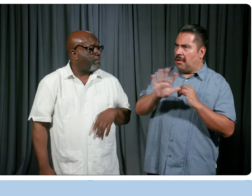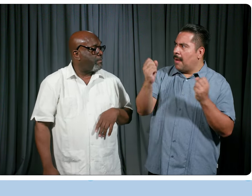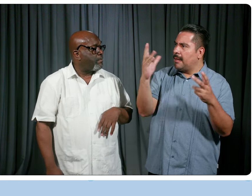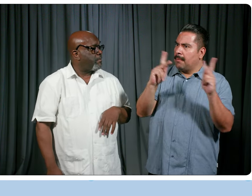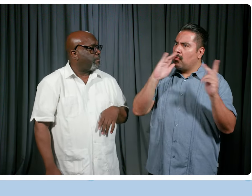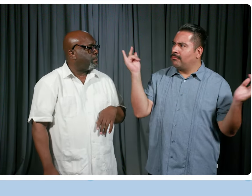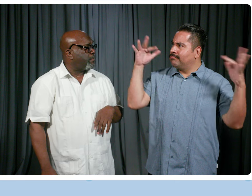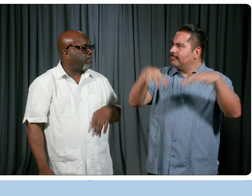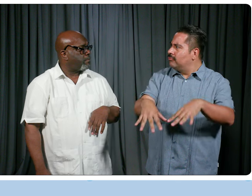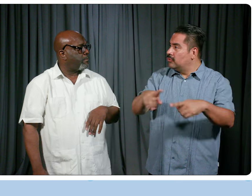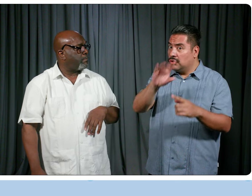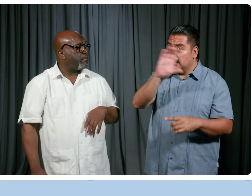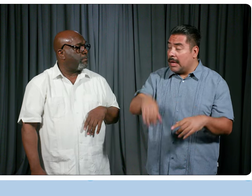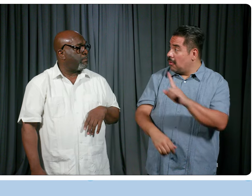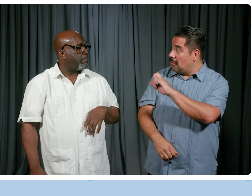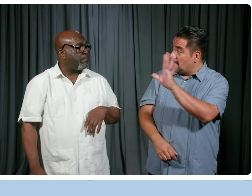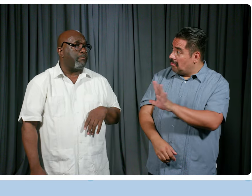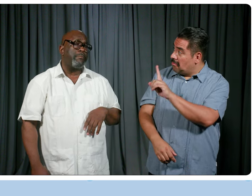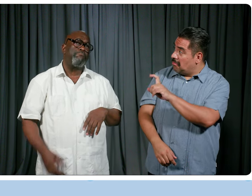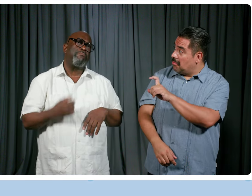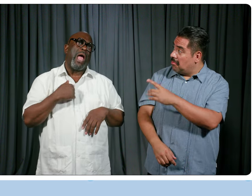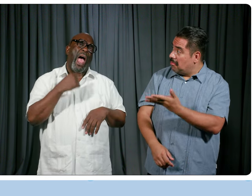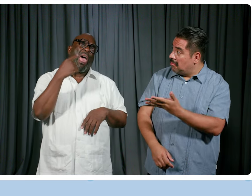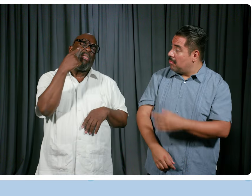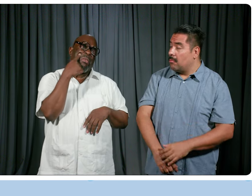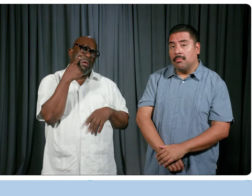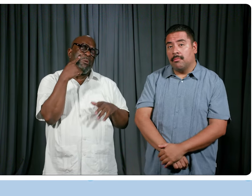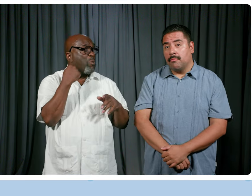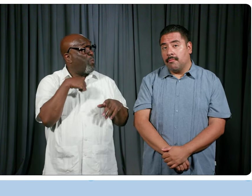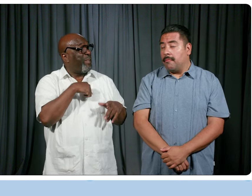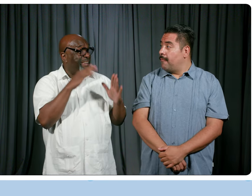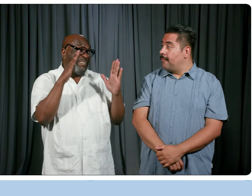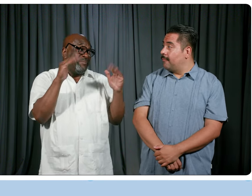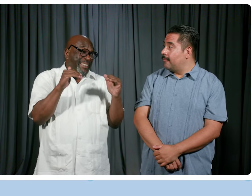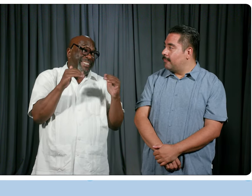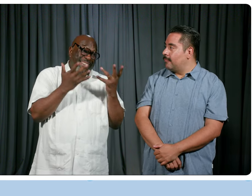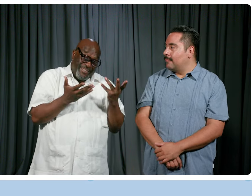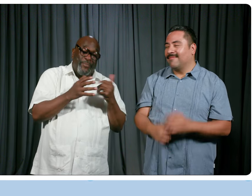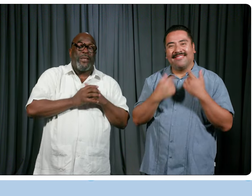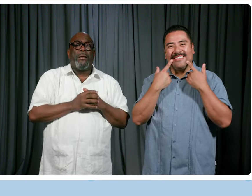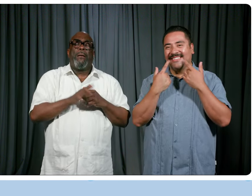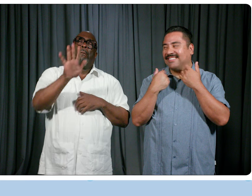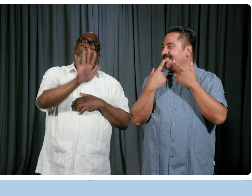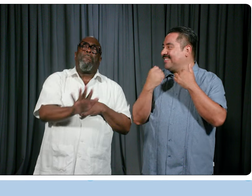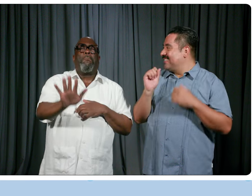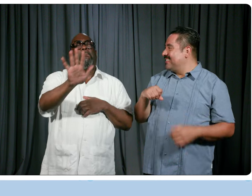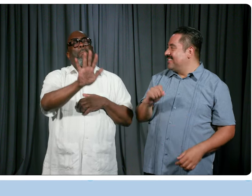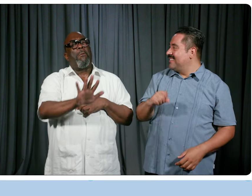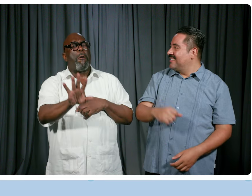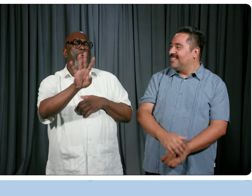be traveling into Chicago for the convention? Well, I think that we're expecting, you know, somewhere in